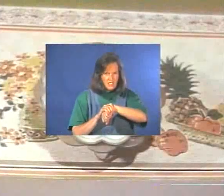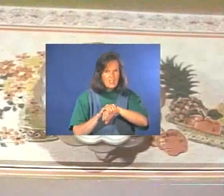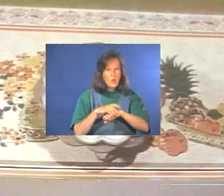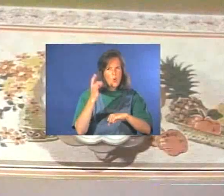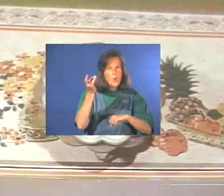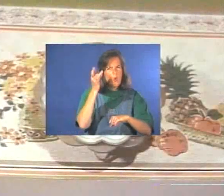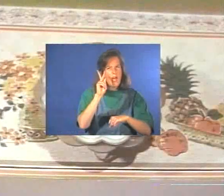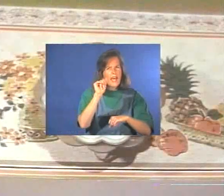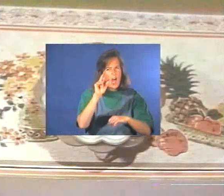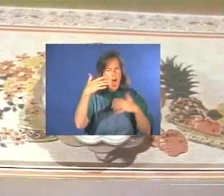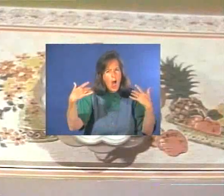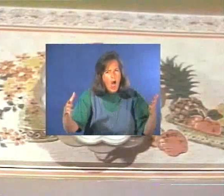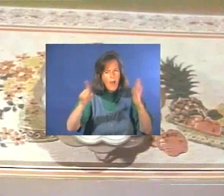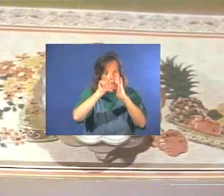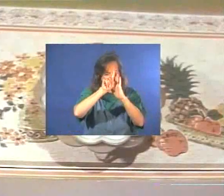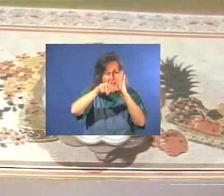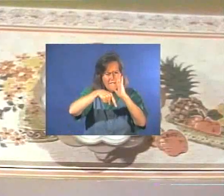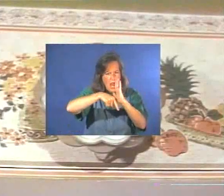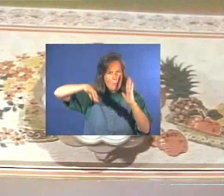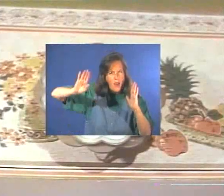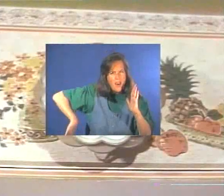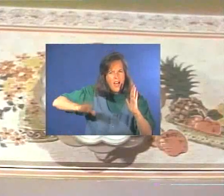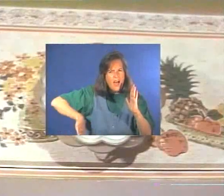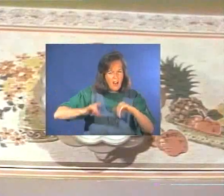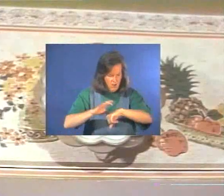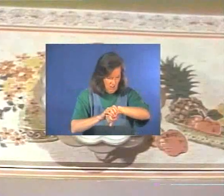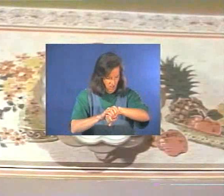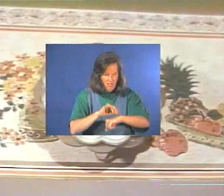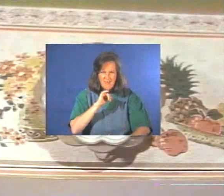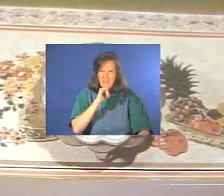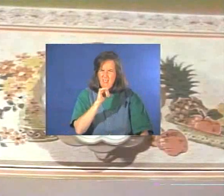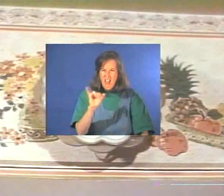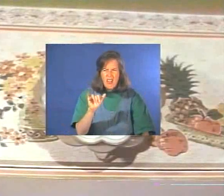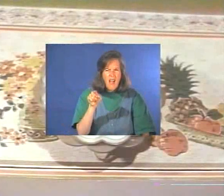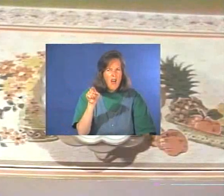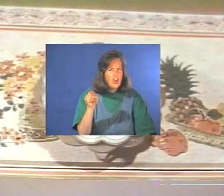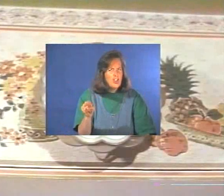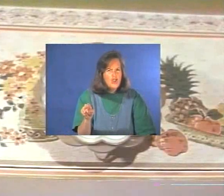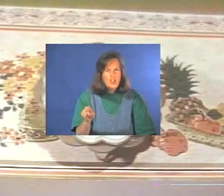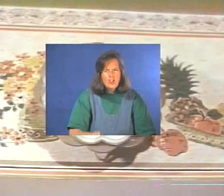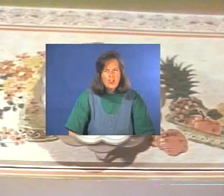Karen is already a half hour late. That's not like her.